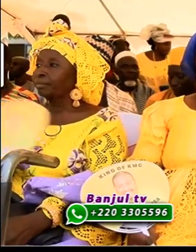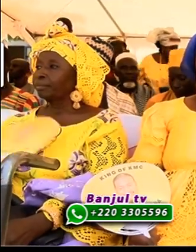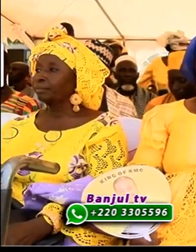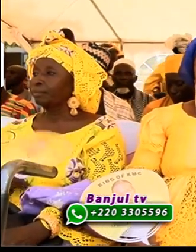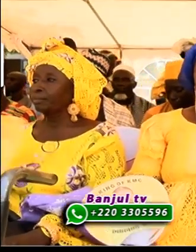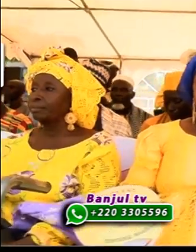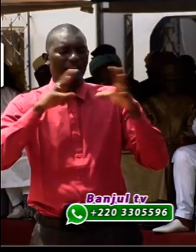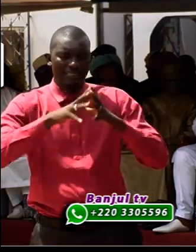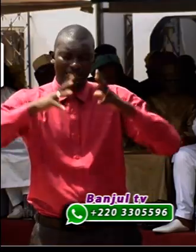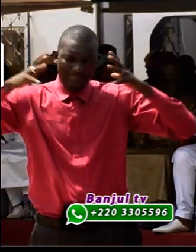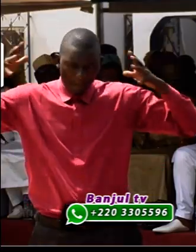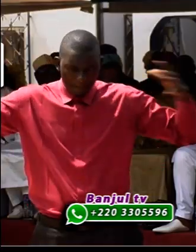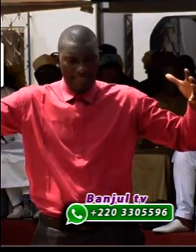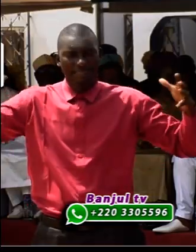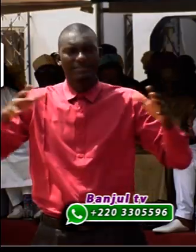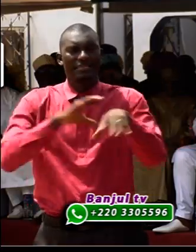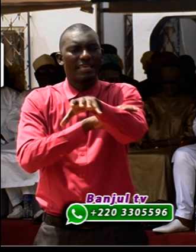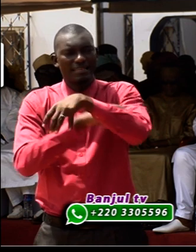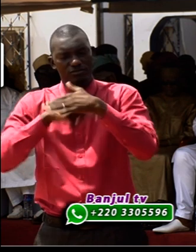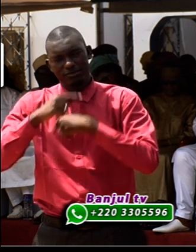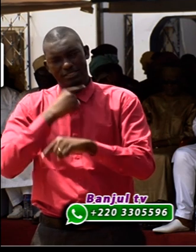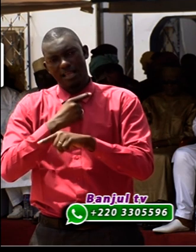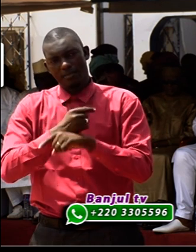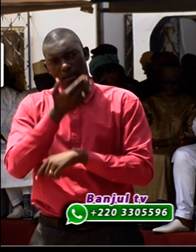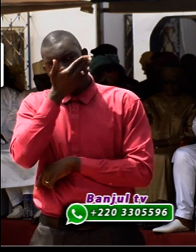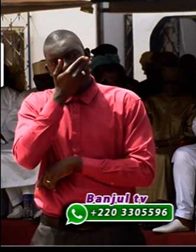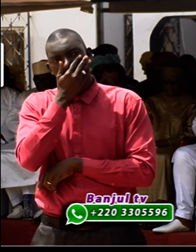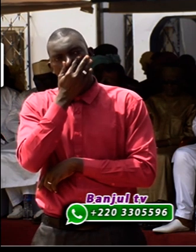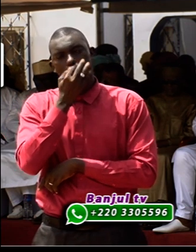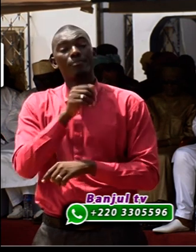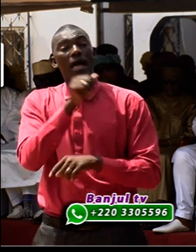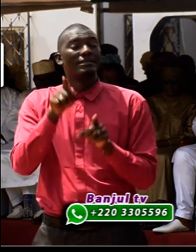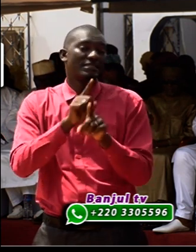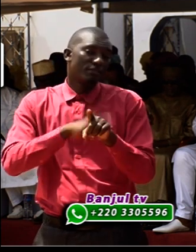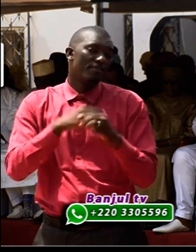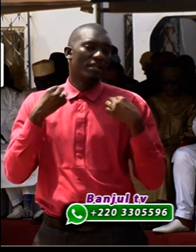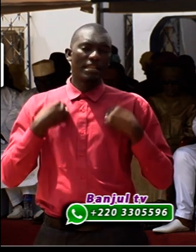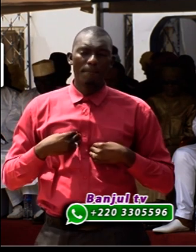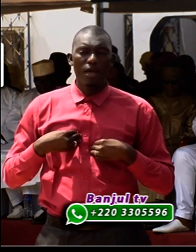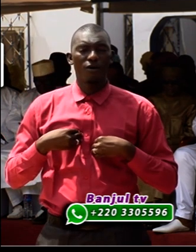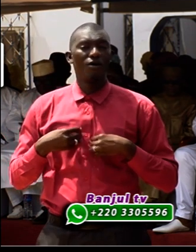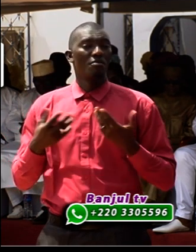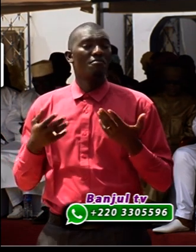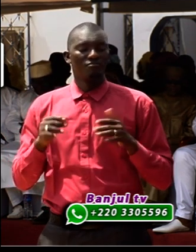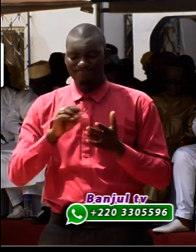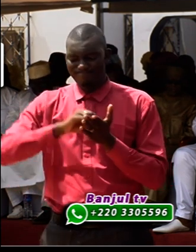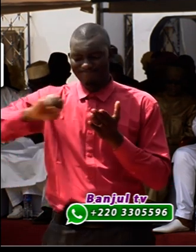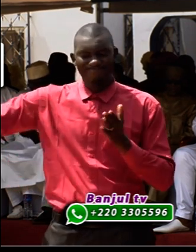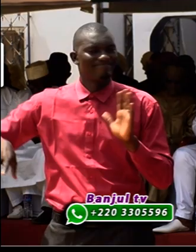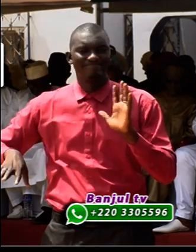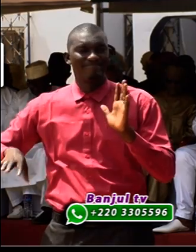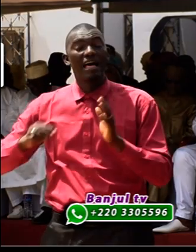biggest municipality of this country. And, of course, the mayor could not have been left behind.